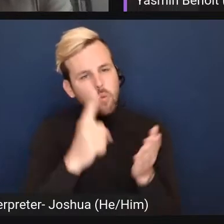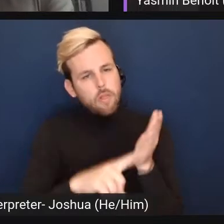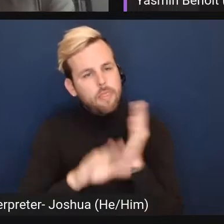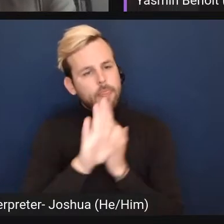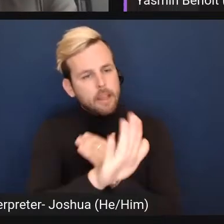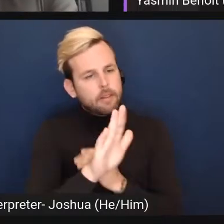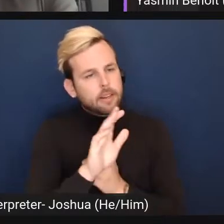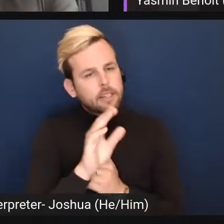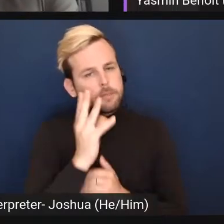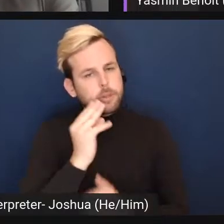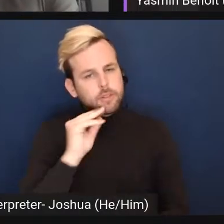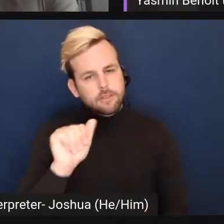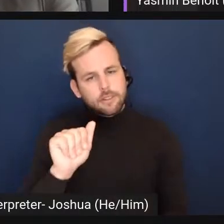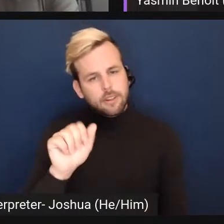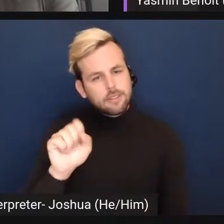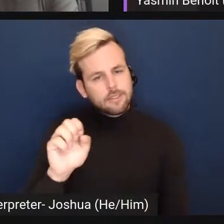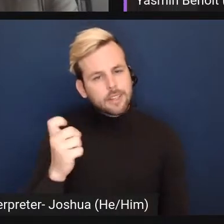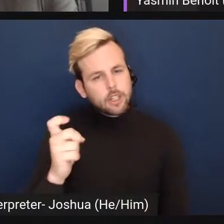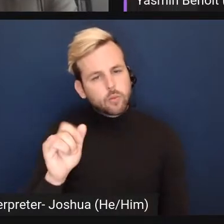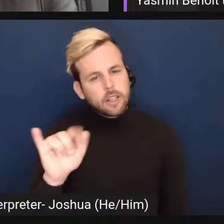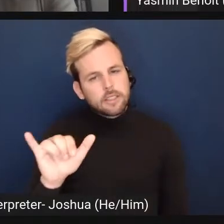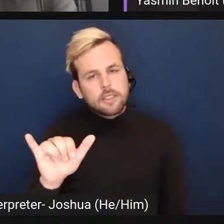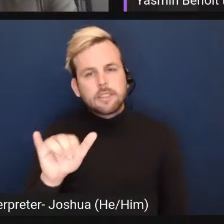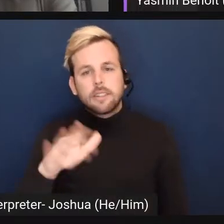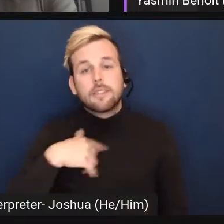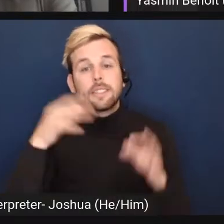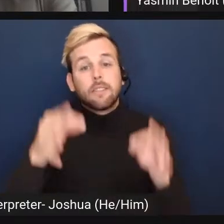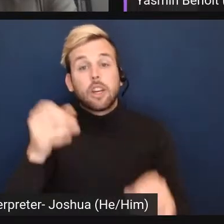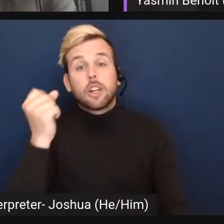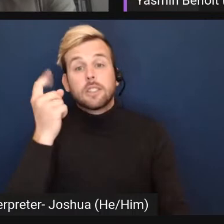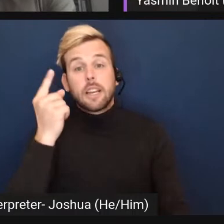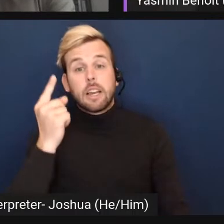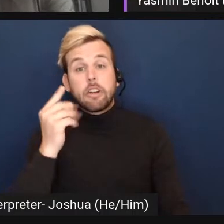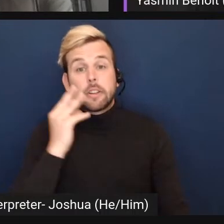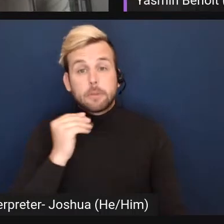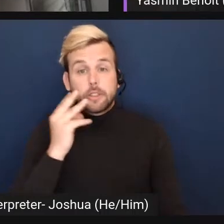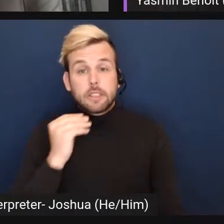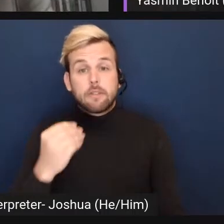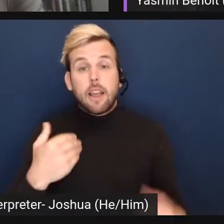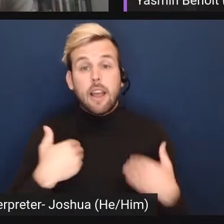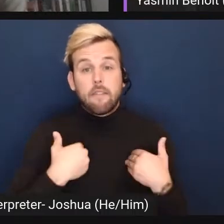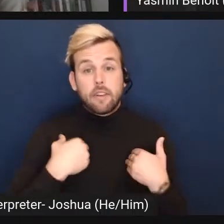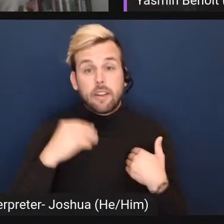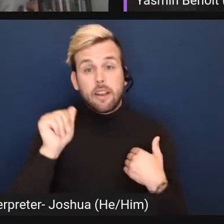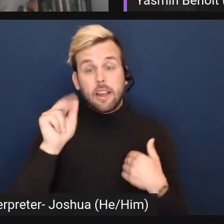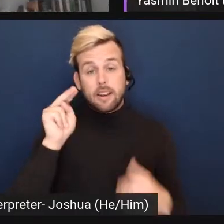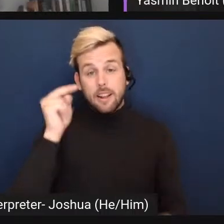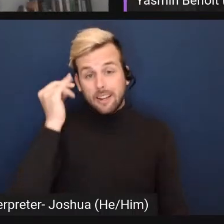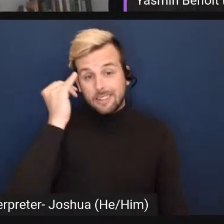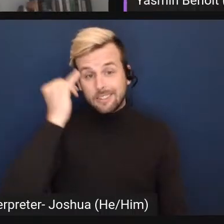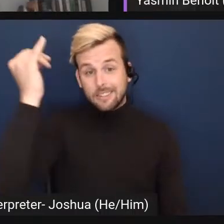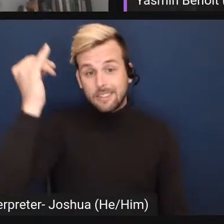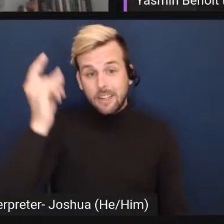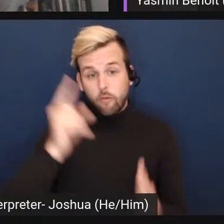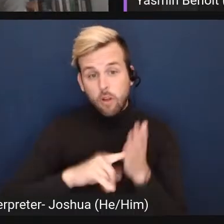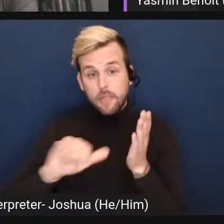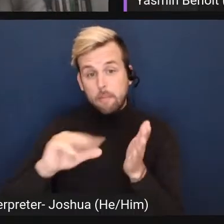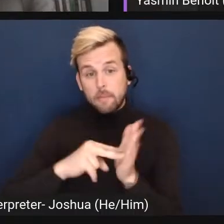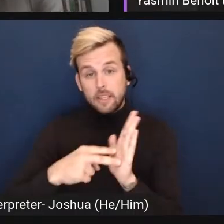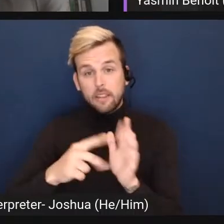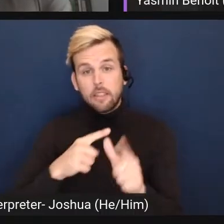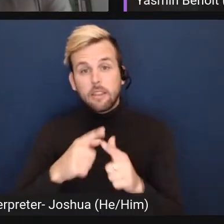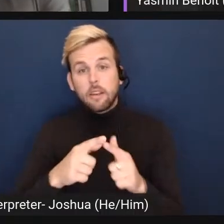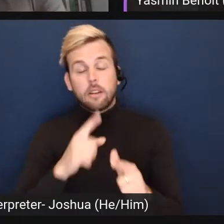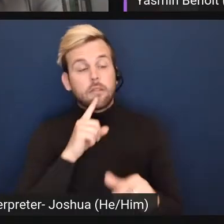asexuality is i definitely understand the experience of having an idea of what asexuality is and then having the